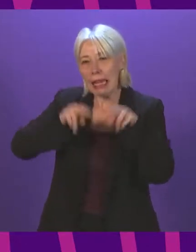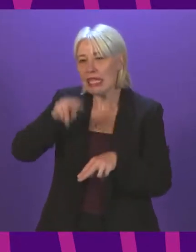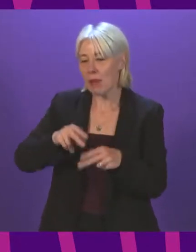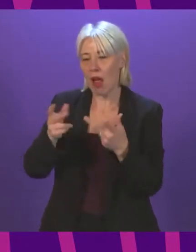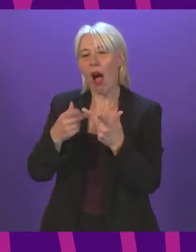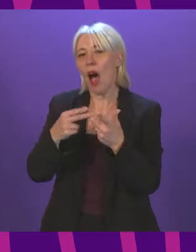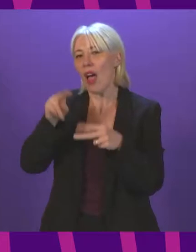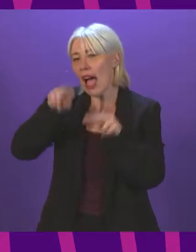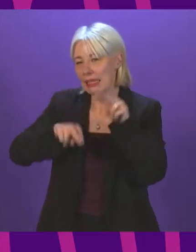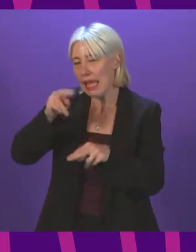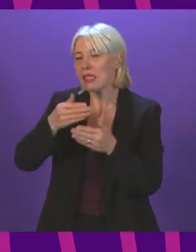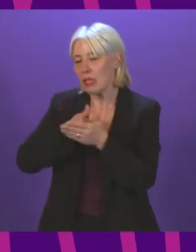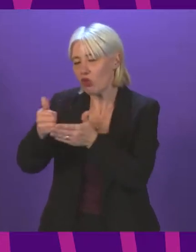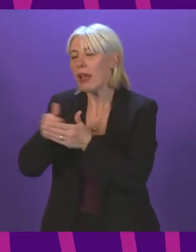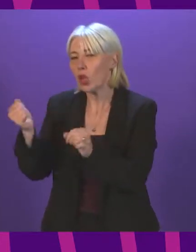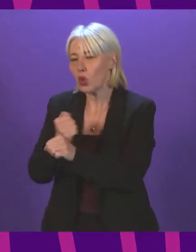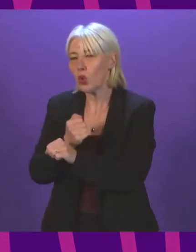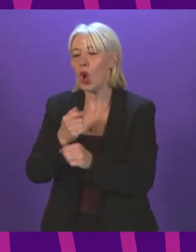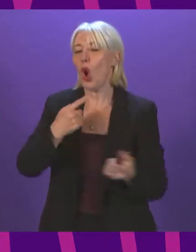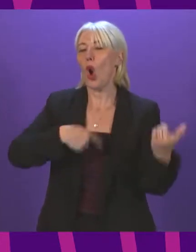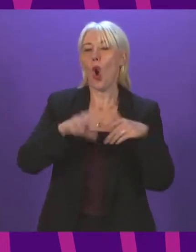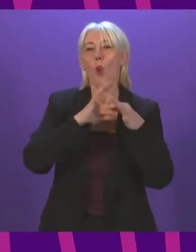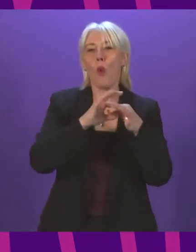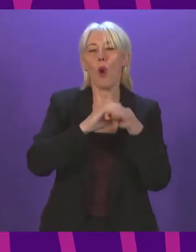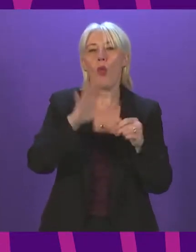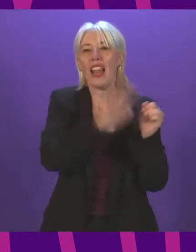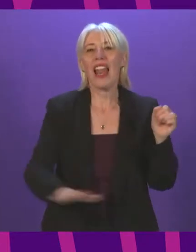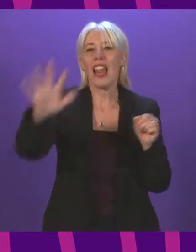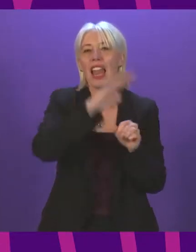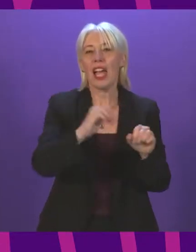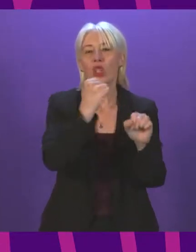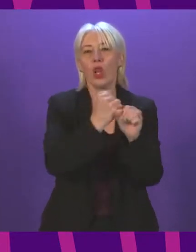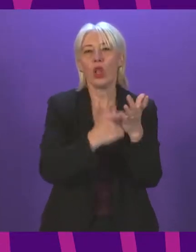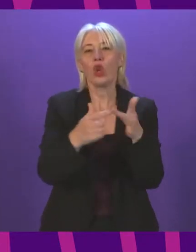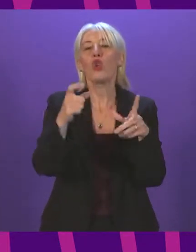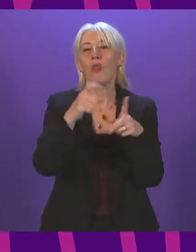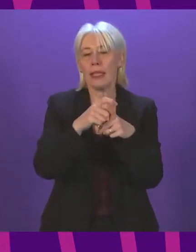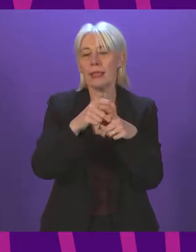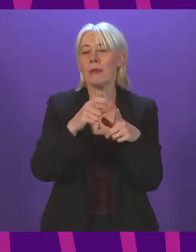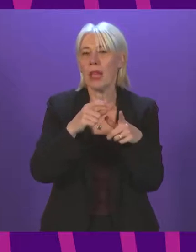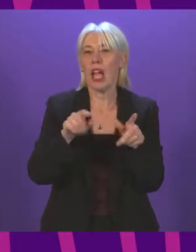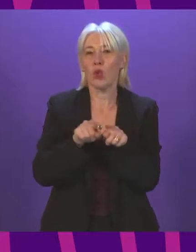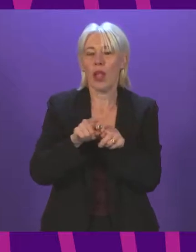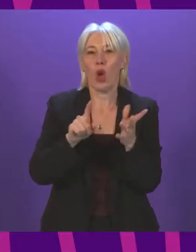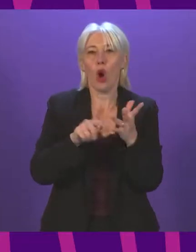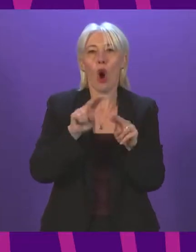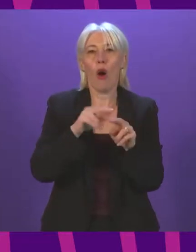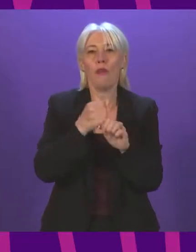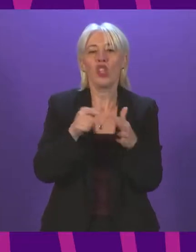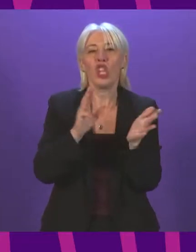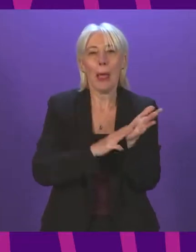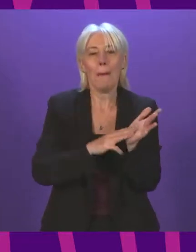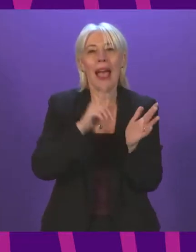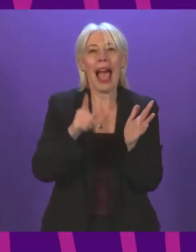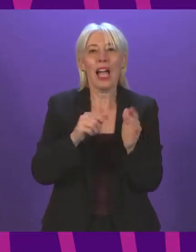The Scottish Government works closely with National Grid, as well as with the Department for Business, Energy and Industrial Strategy, Ofgem, and Scotland's gas